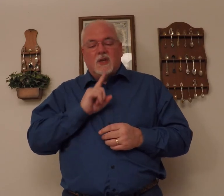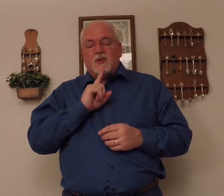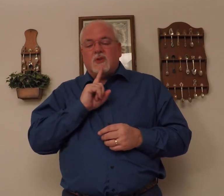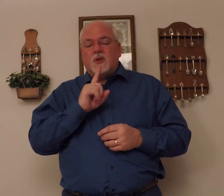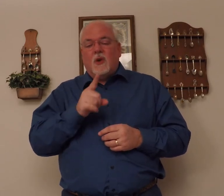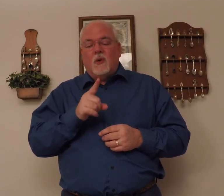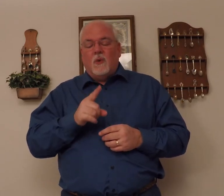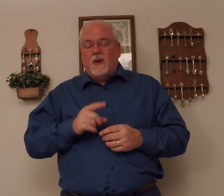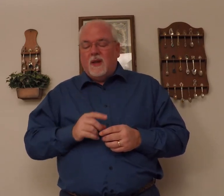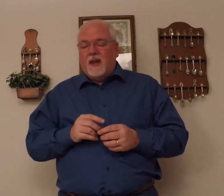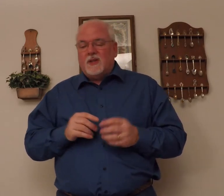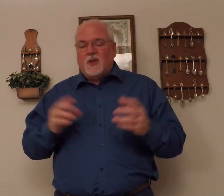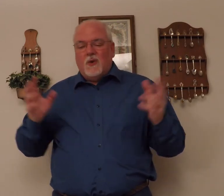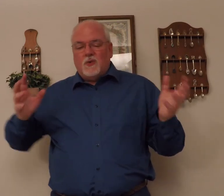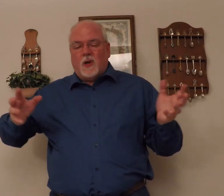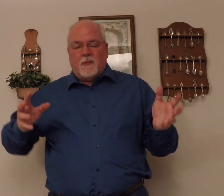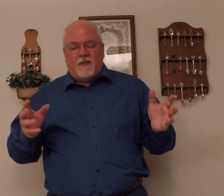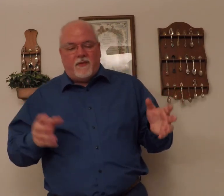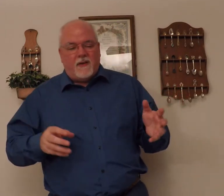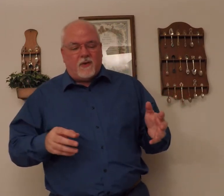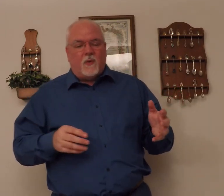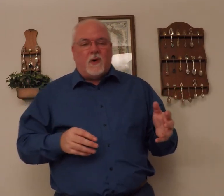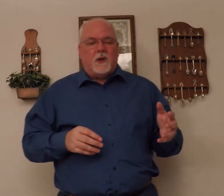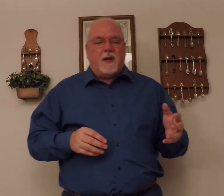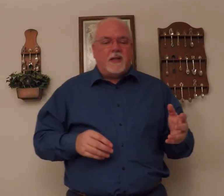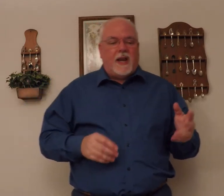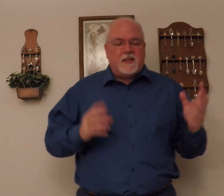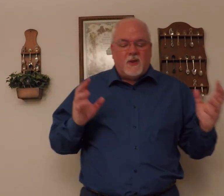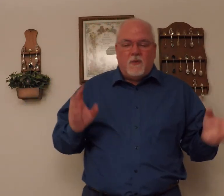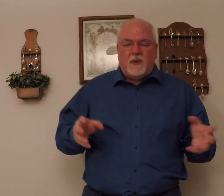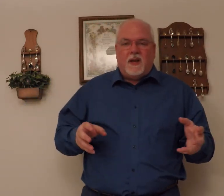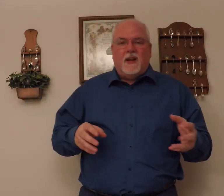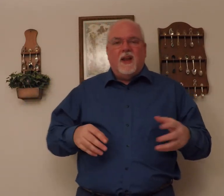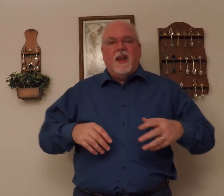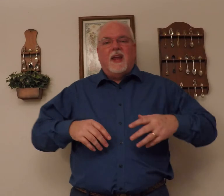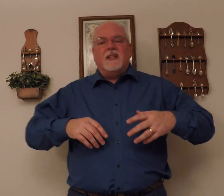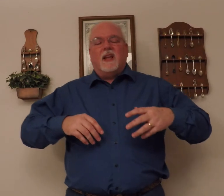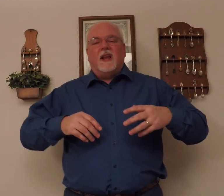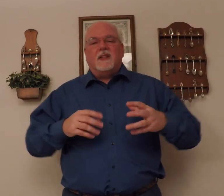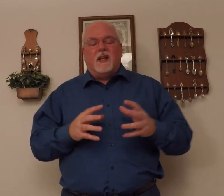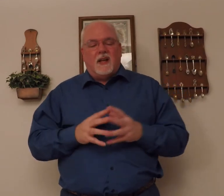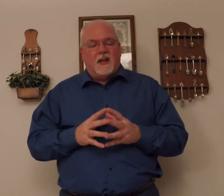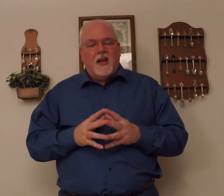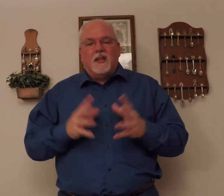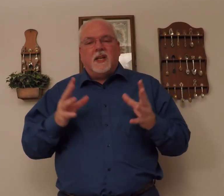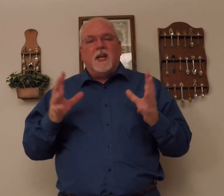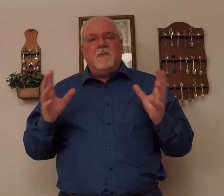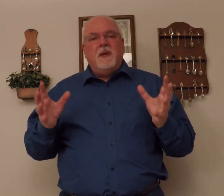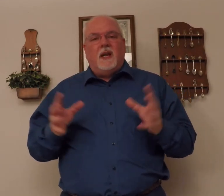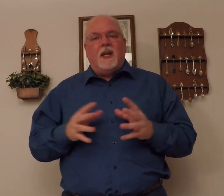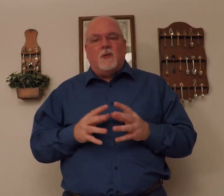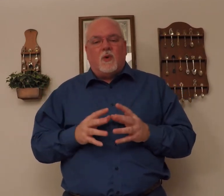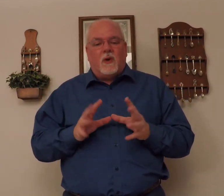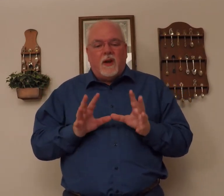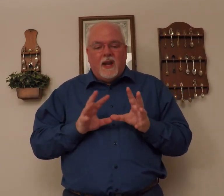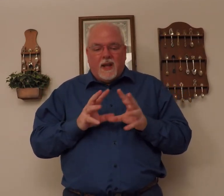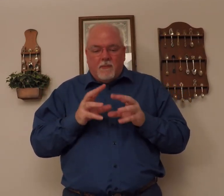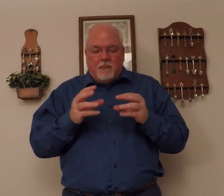And so is one of my favorite words, because it has no meaning. It's a chameleon word. It